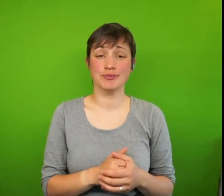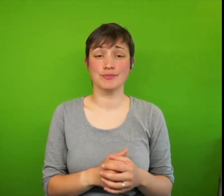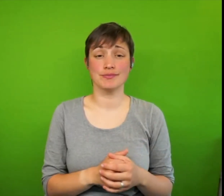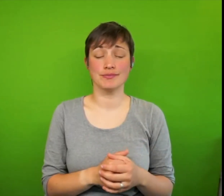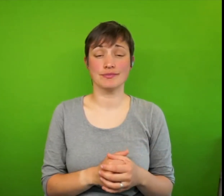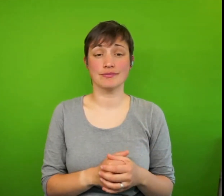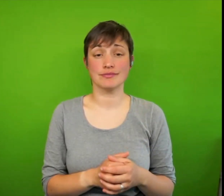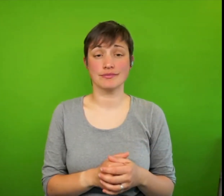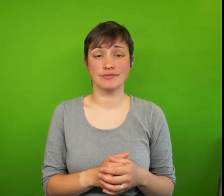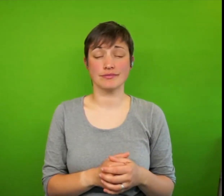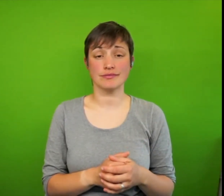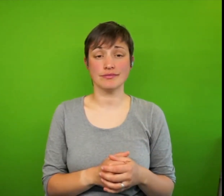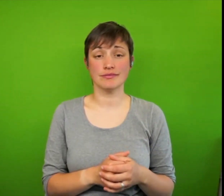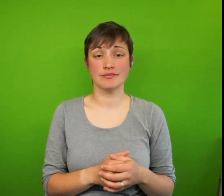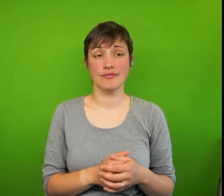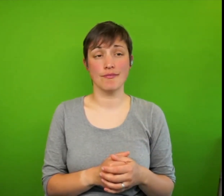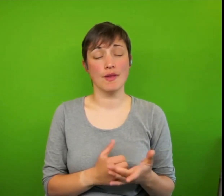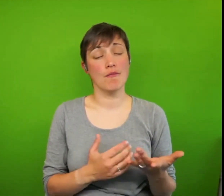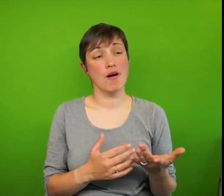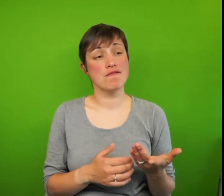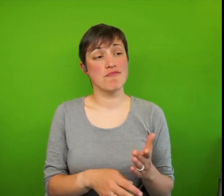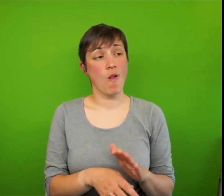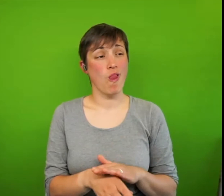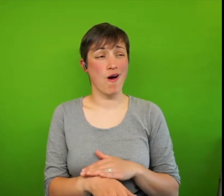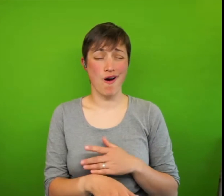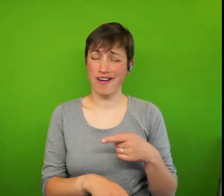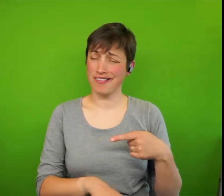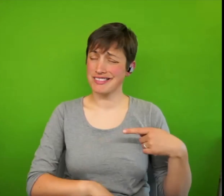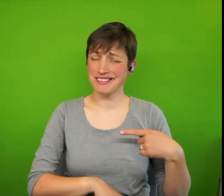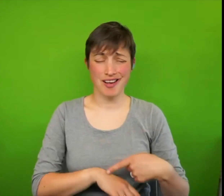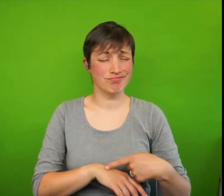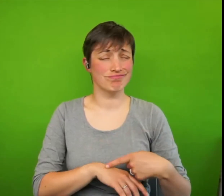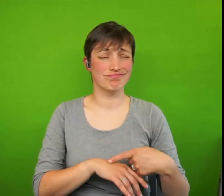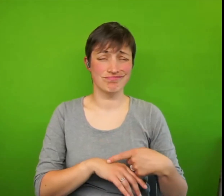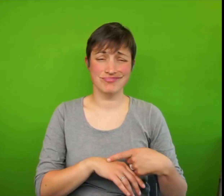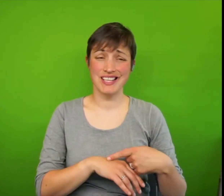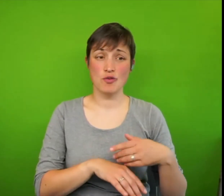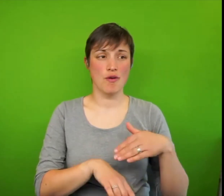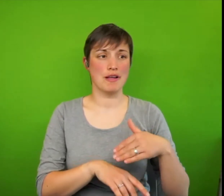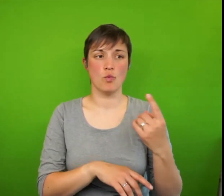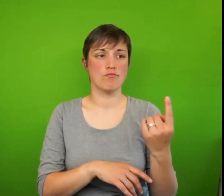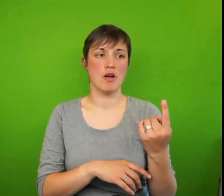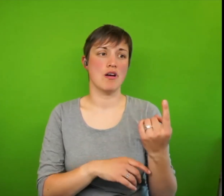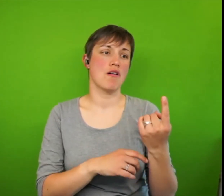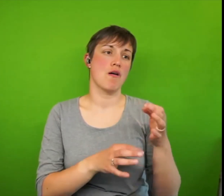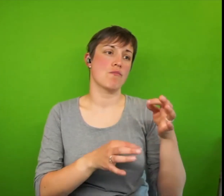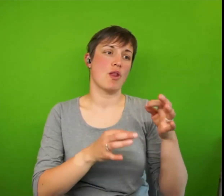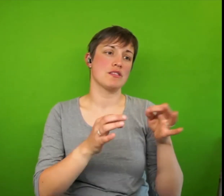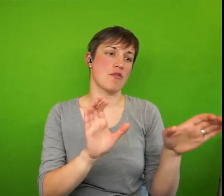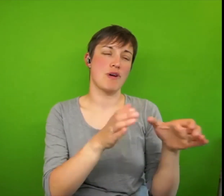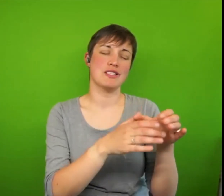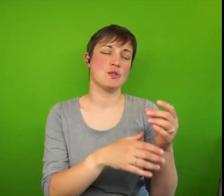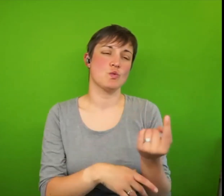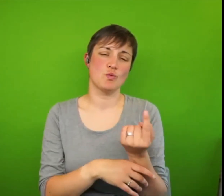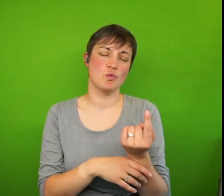But, for a long time, a sense, regardless of which party has been in power, there's been this idea, we can't, you know, too much emphasis on rights, not enough on